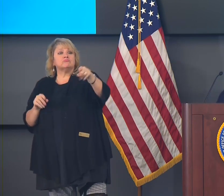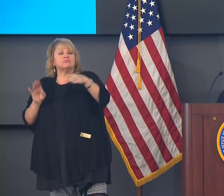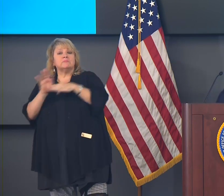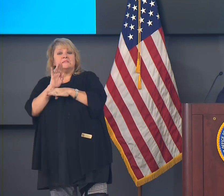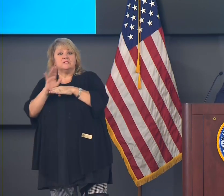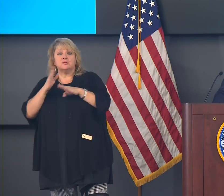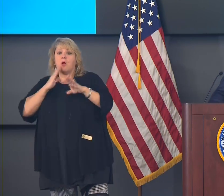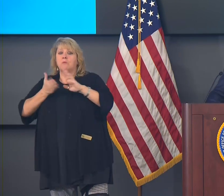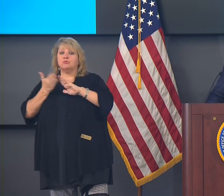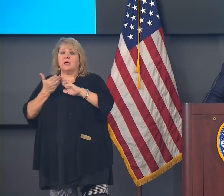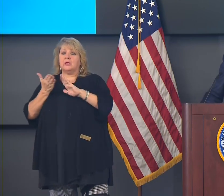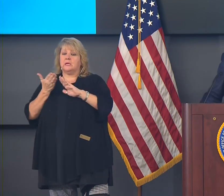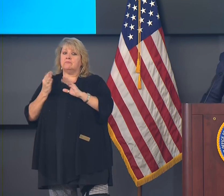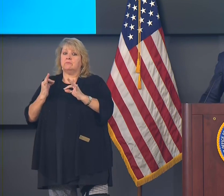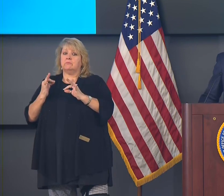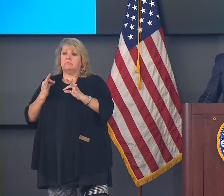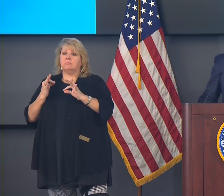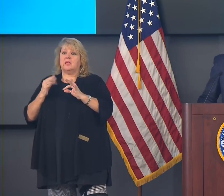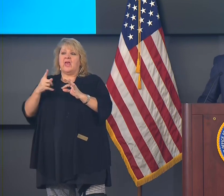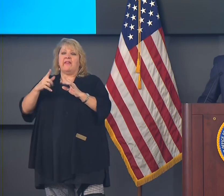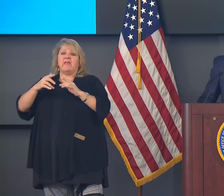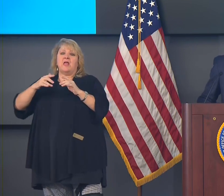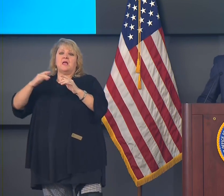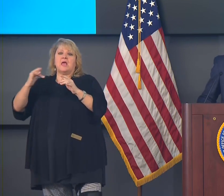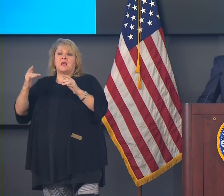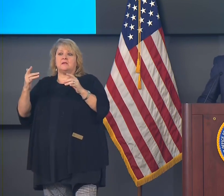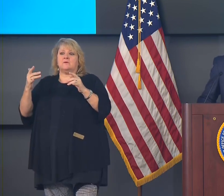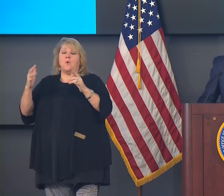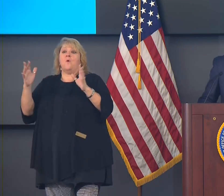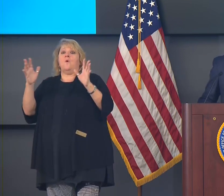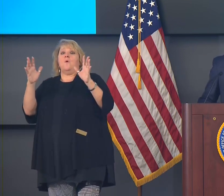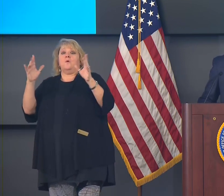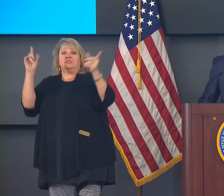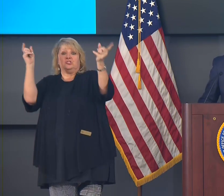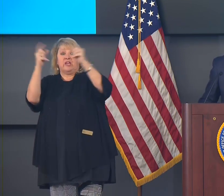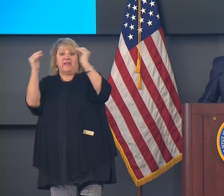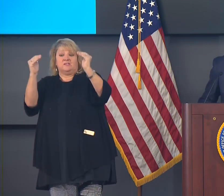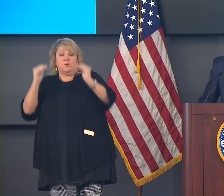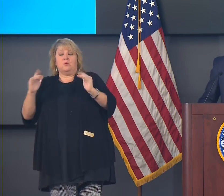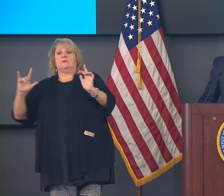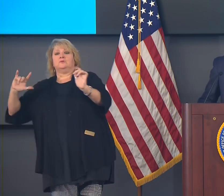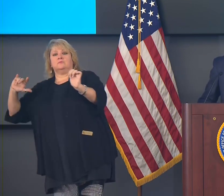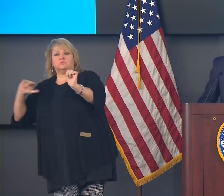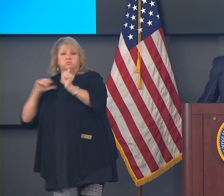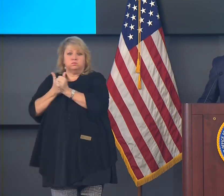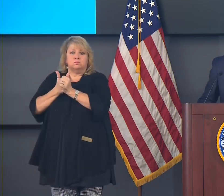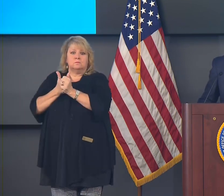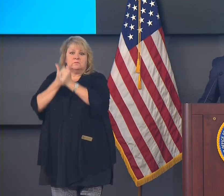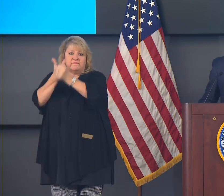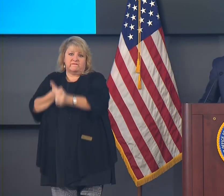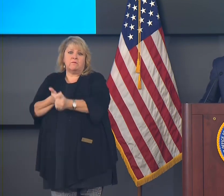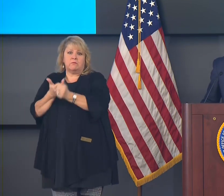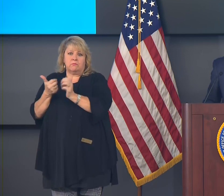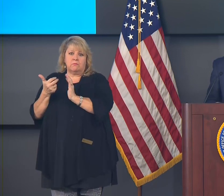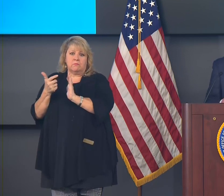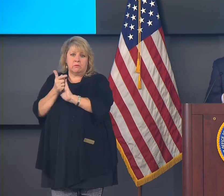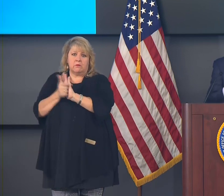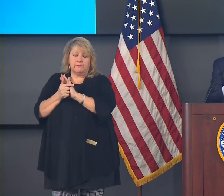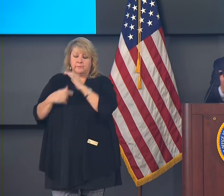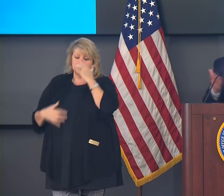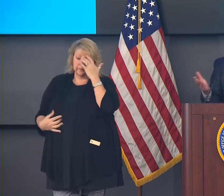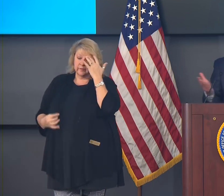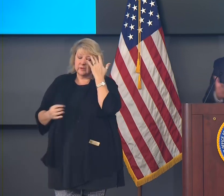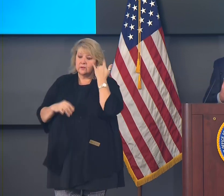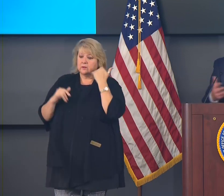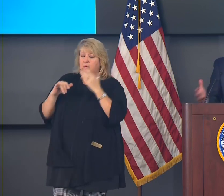majority are to come into compliance. And really, that has been our approach throughout. I think that was a large part of